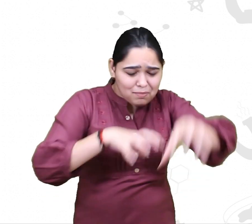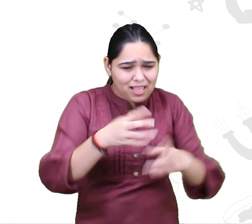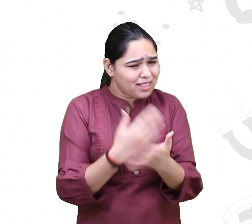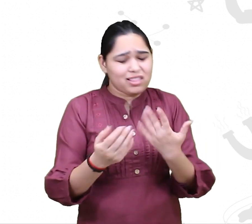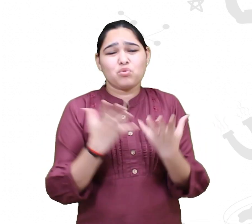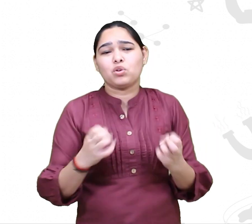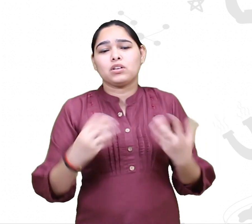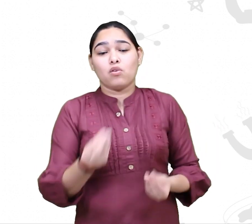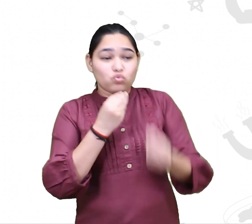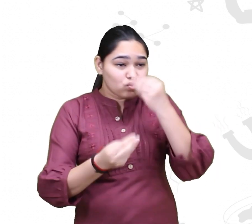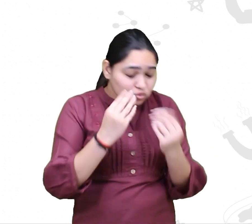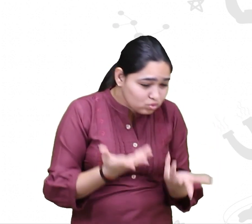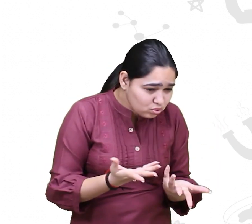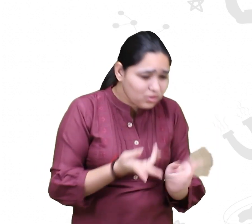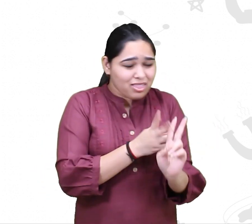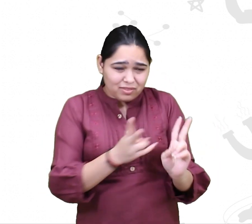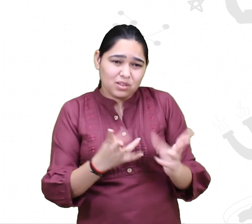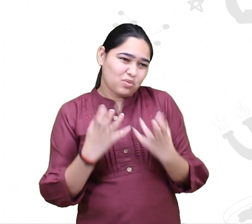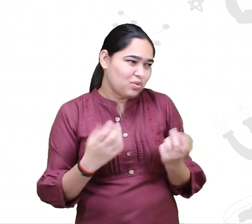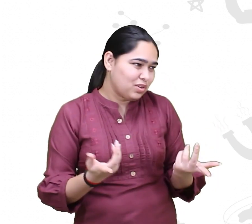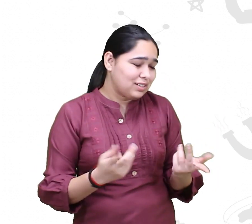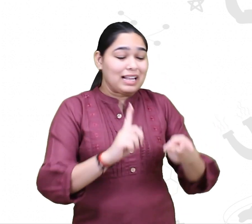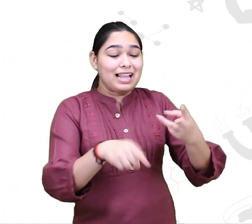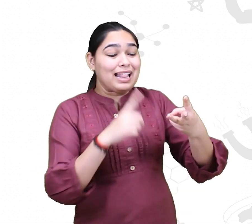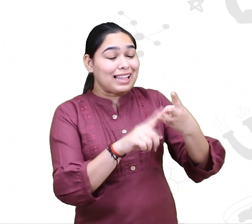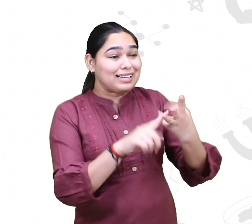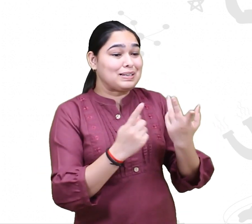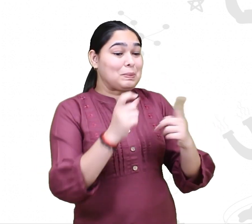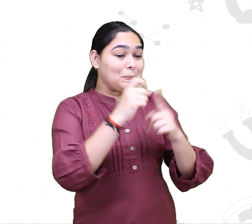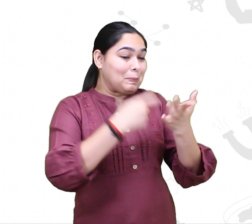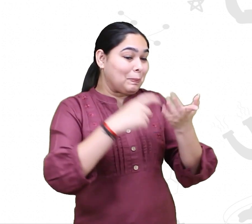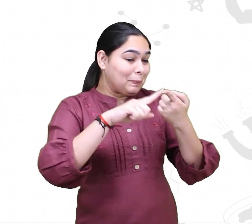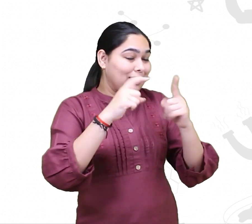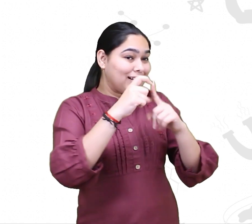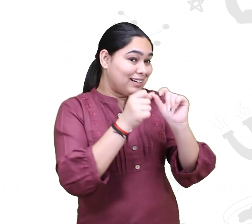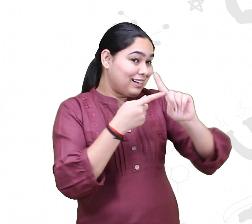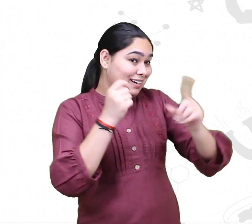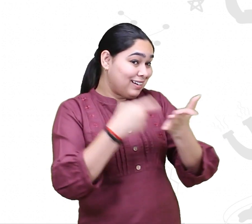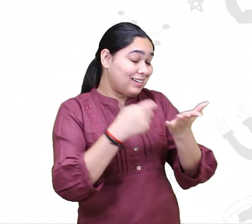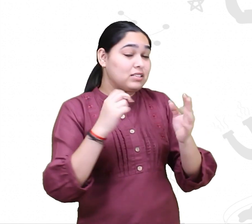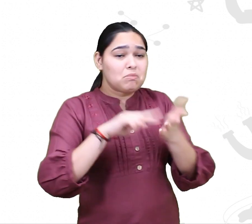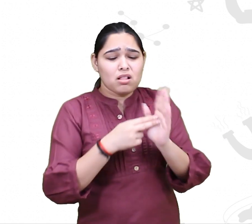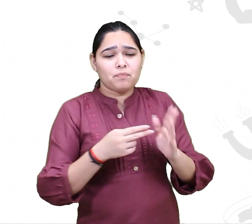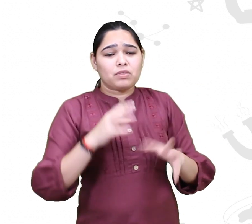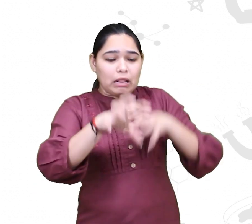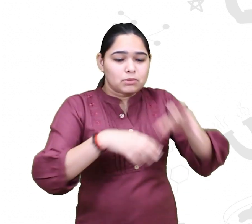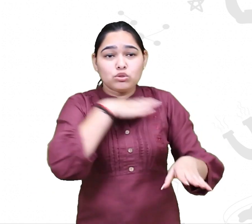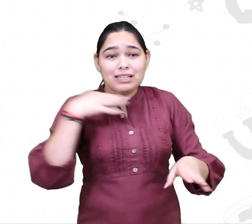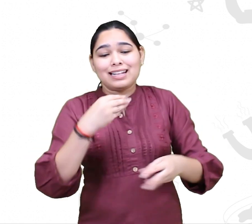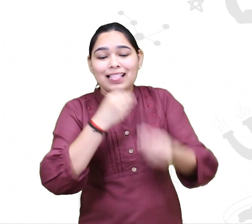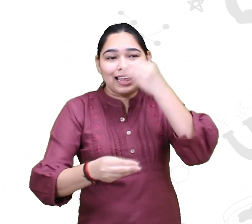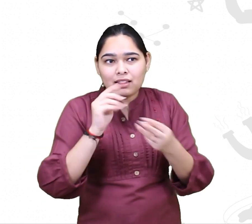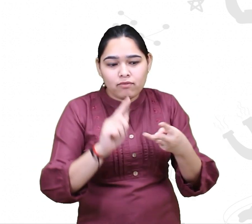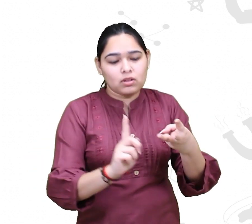either plants or animals, to feed upon. And then another biotic constraint is predators. And the third thing is